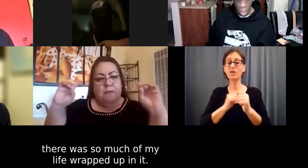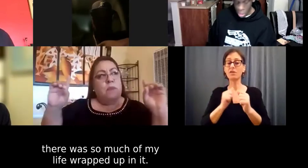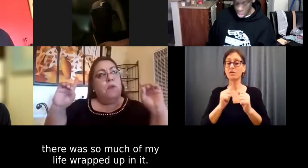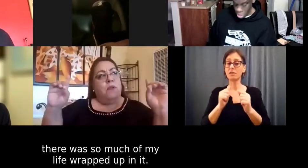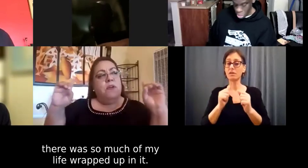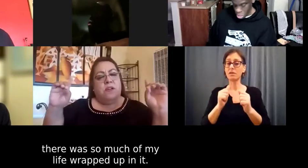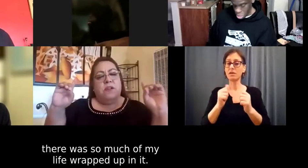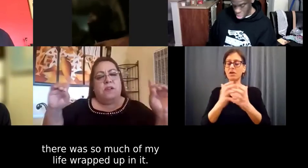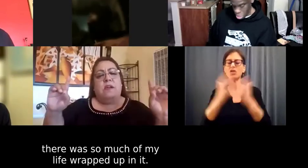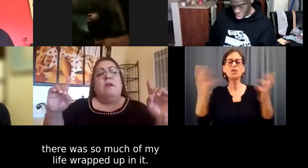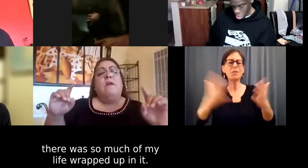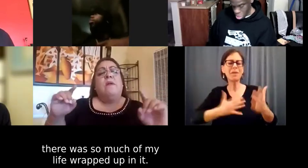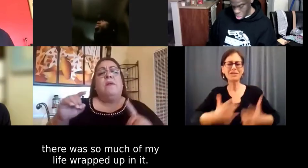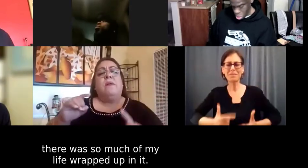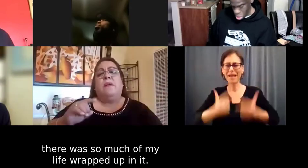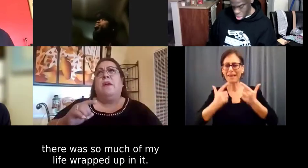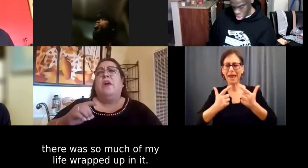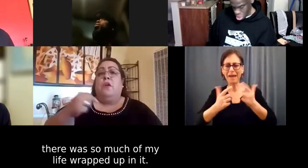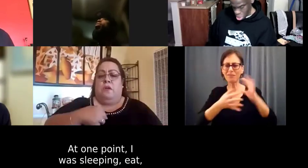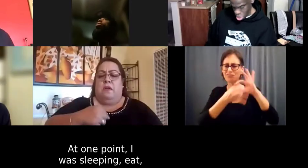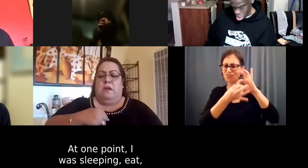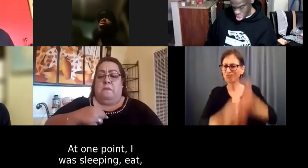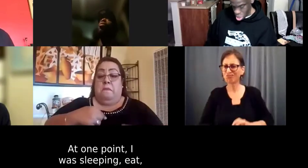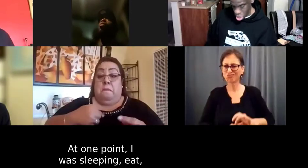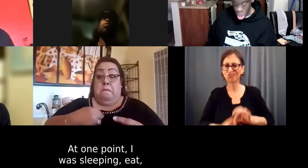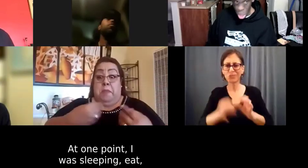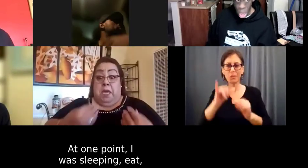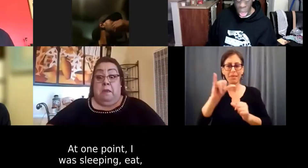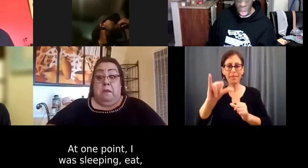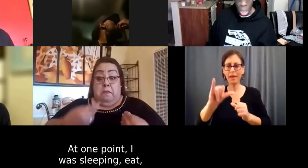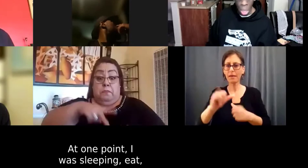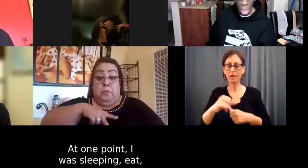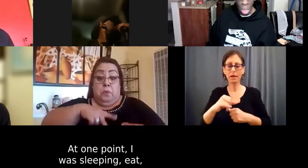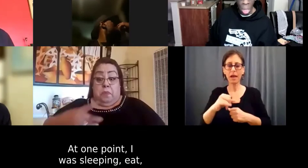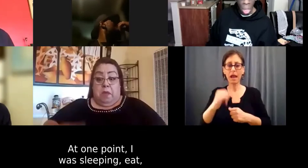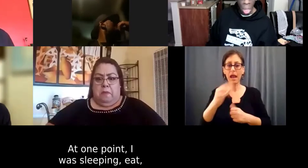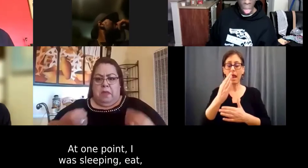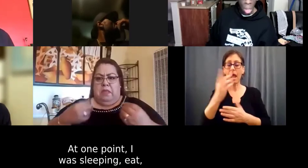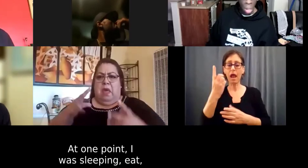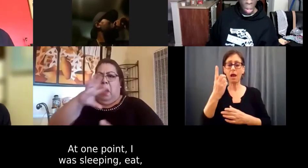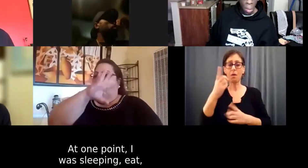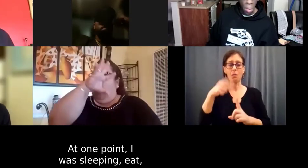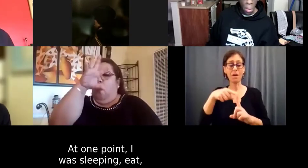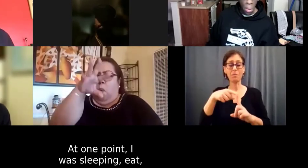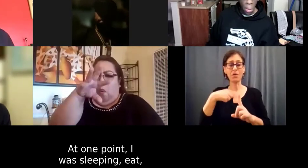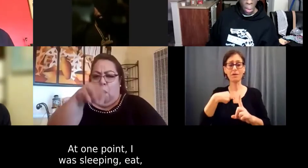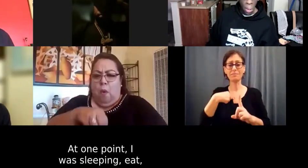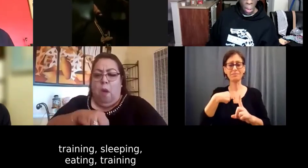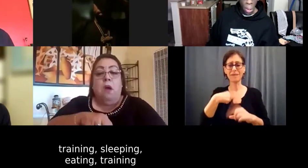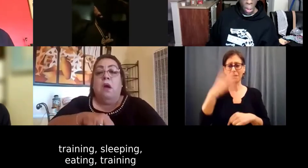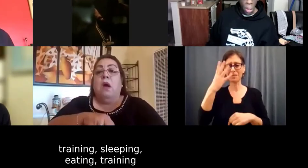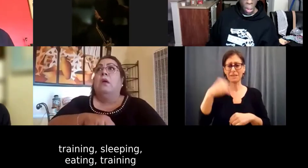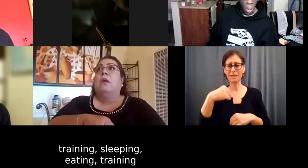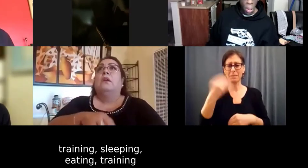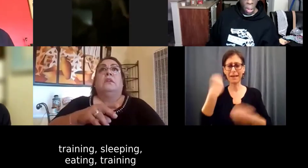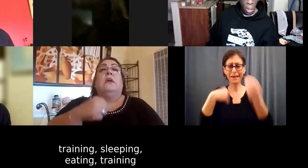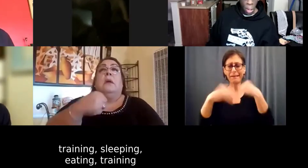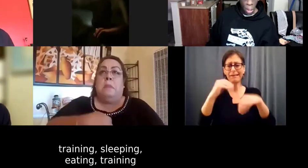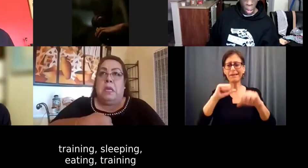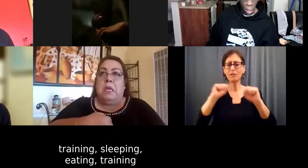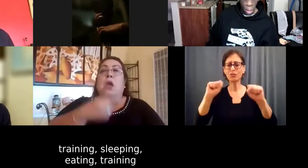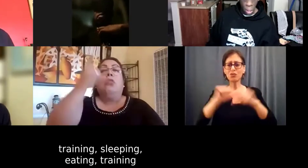life wrapped up in it. mean, at, at one point I was, I was sleeping, eating, training,